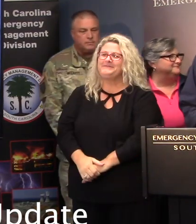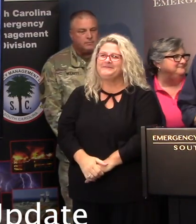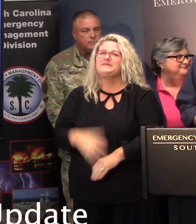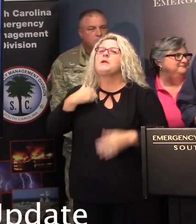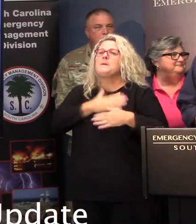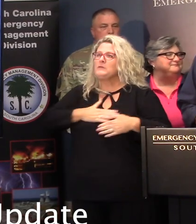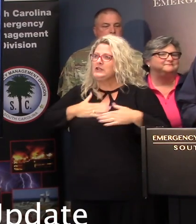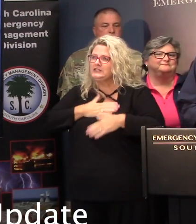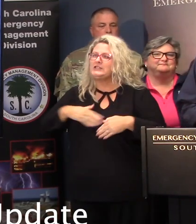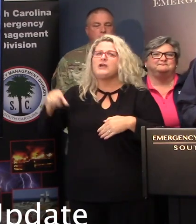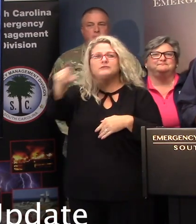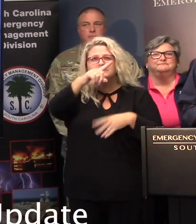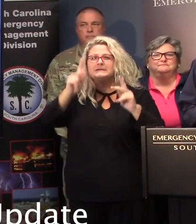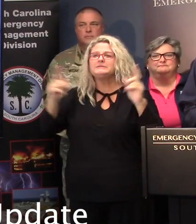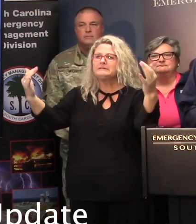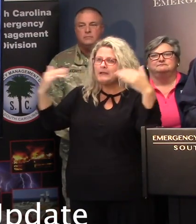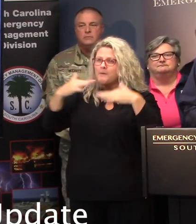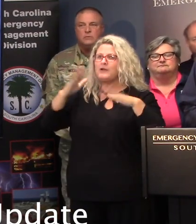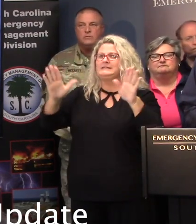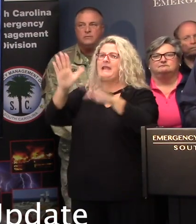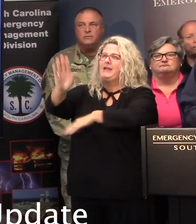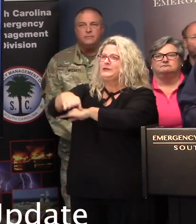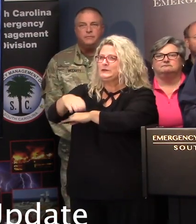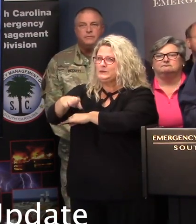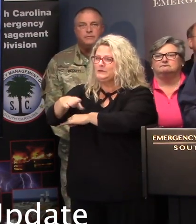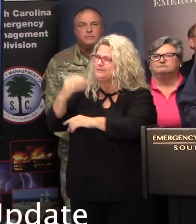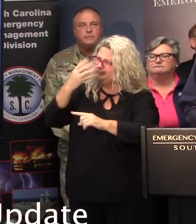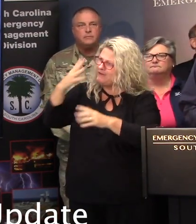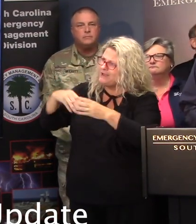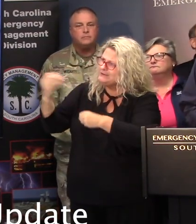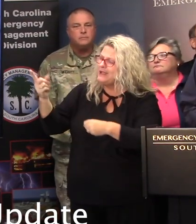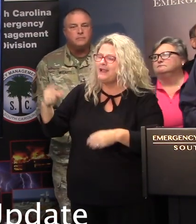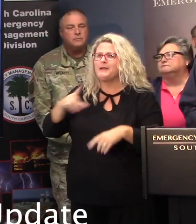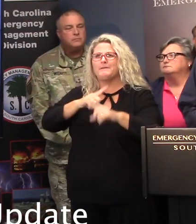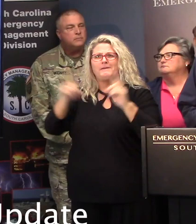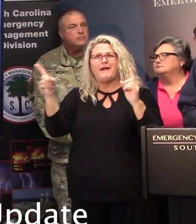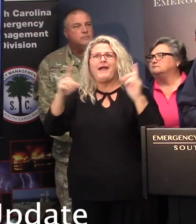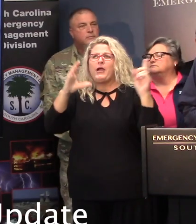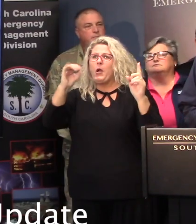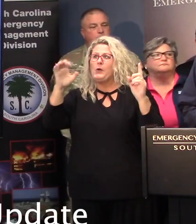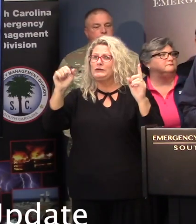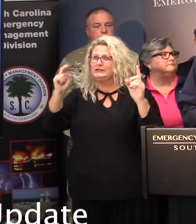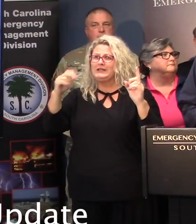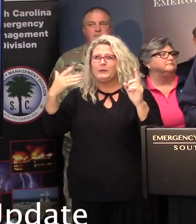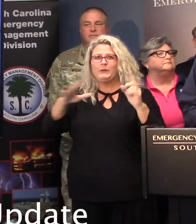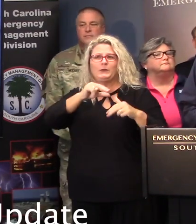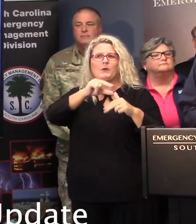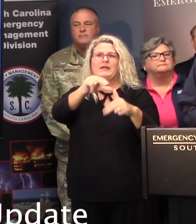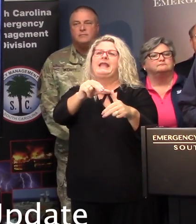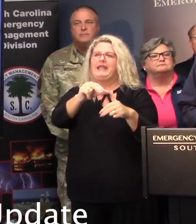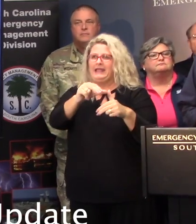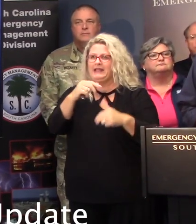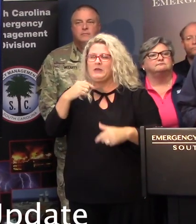We appreciate y'all coming out on this beautiful Sunday afternoon. As you know, out in the ocean there's quite a hurricane. Last we